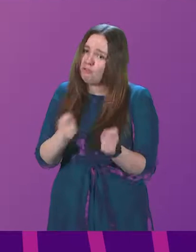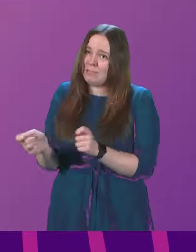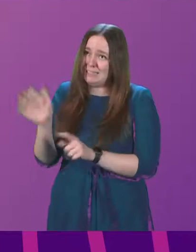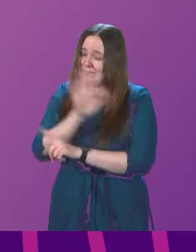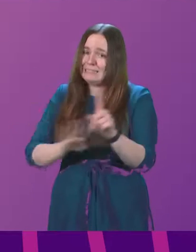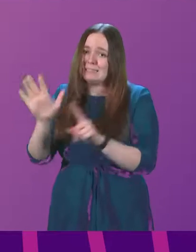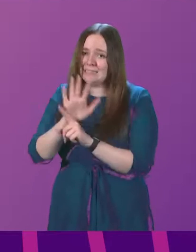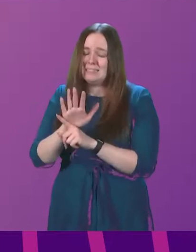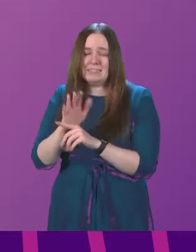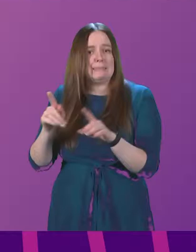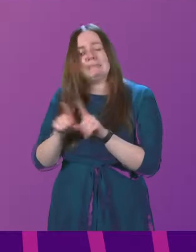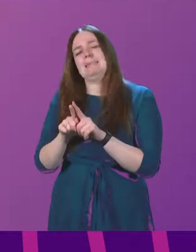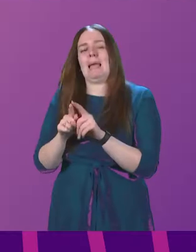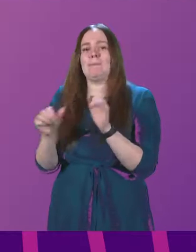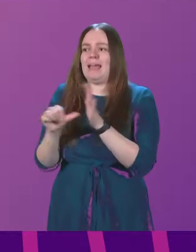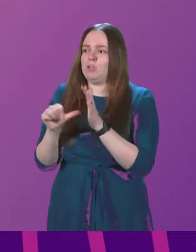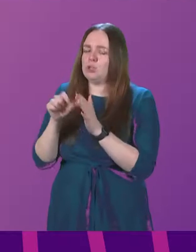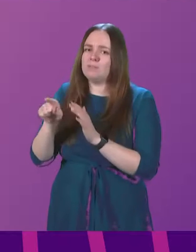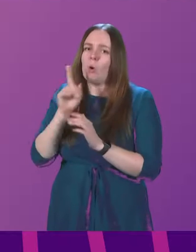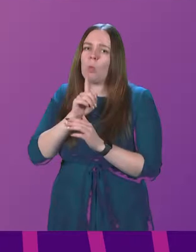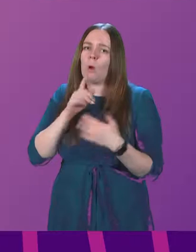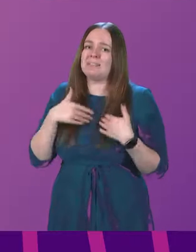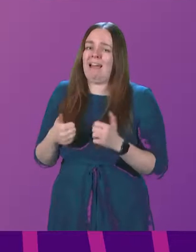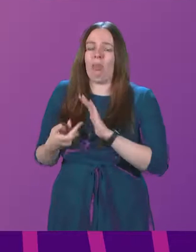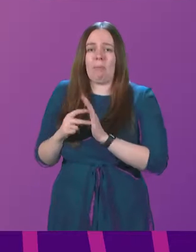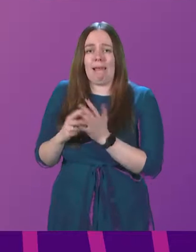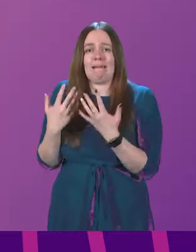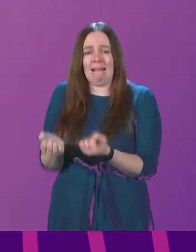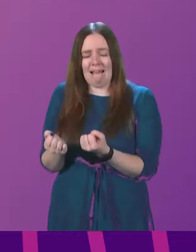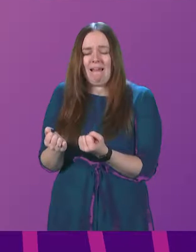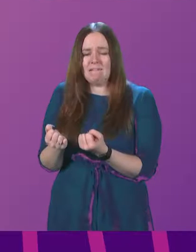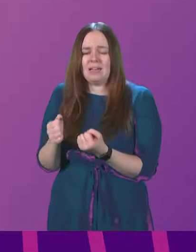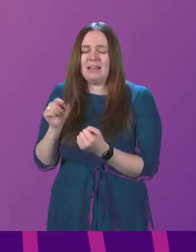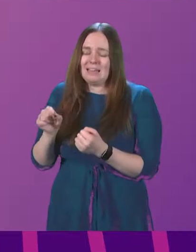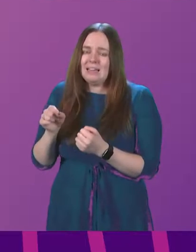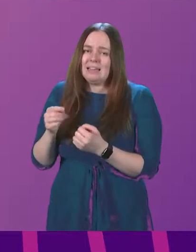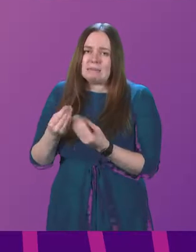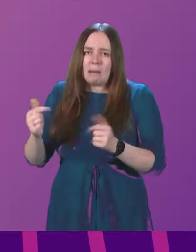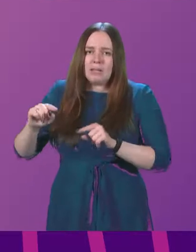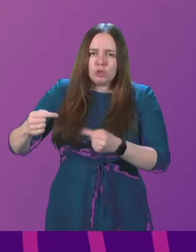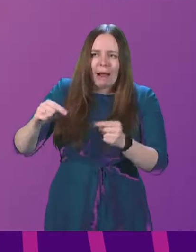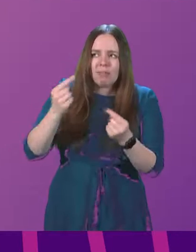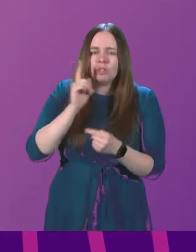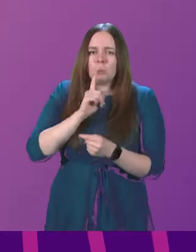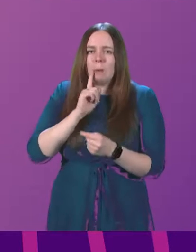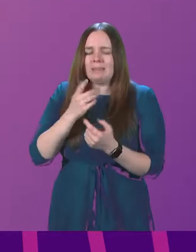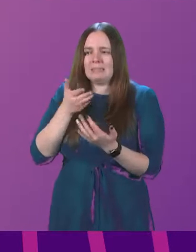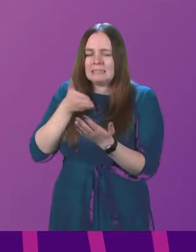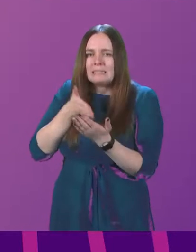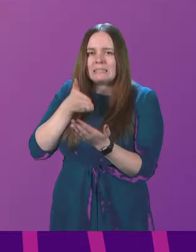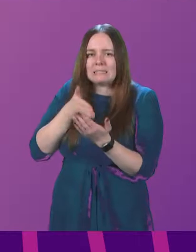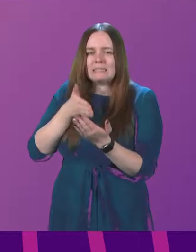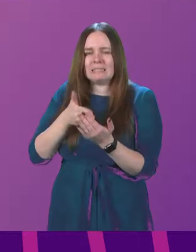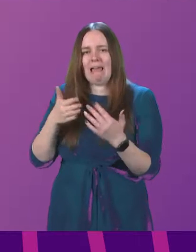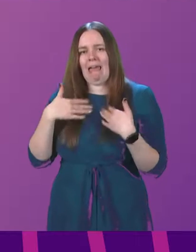the board with the issues that we raise in the Women's Health Plan. are the challenges that women face accessing health care and the